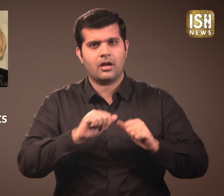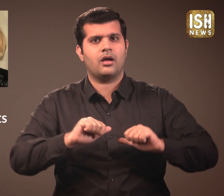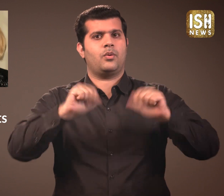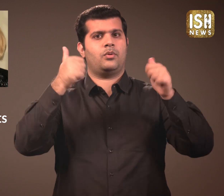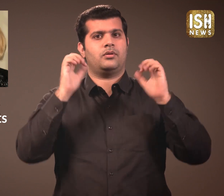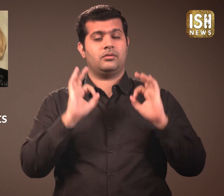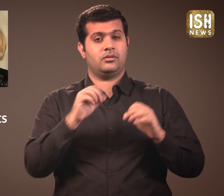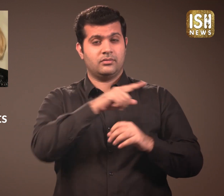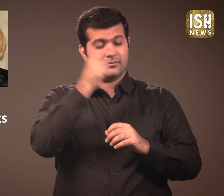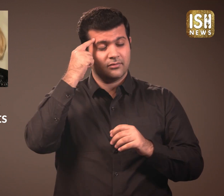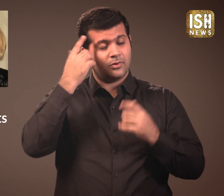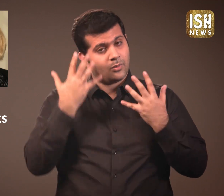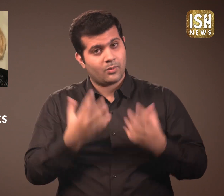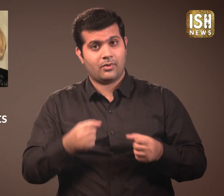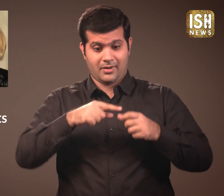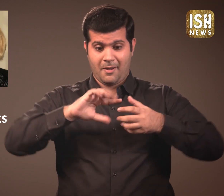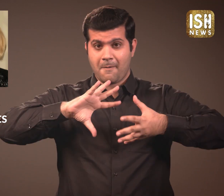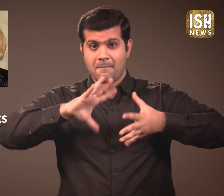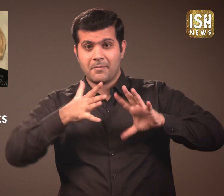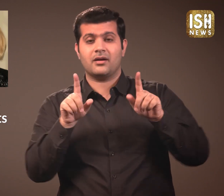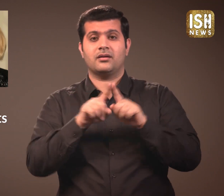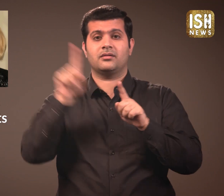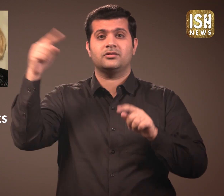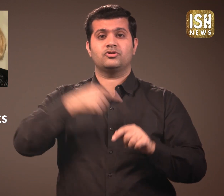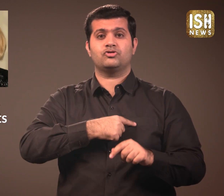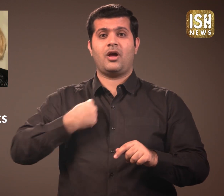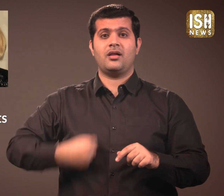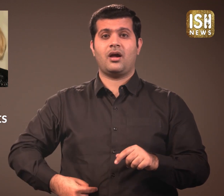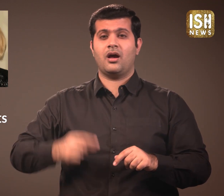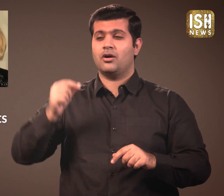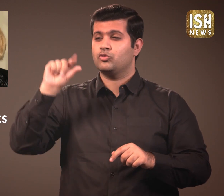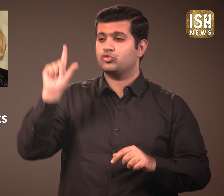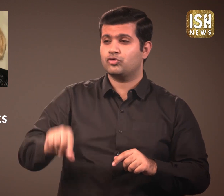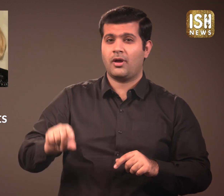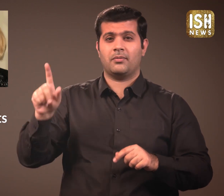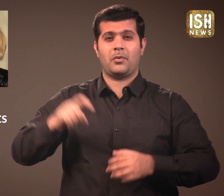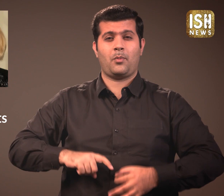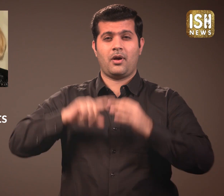Now she is successful. She did not want to make cheap, low-quality masks in China.